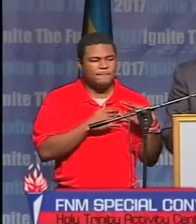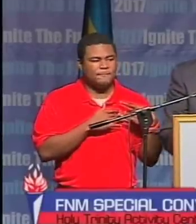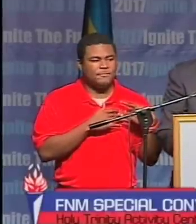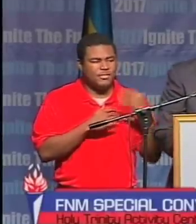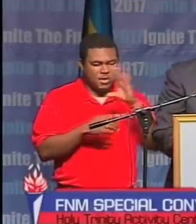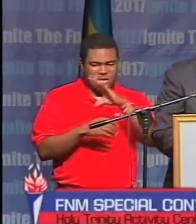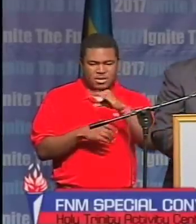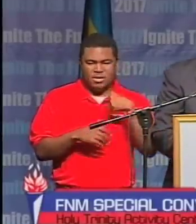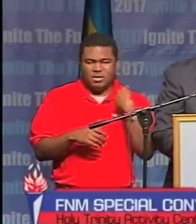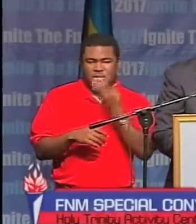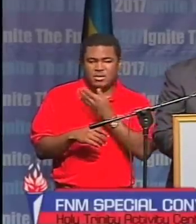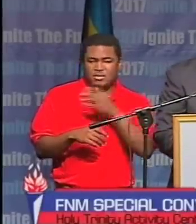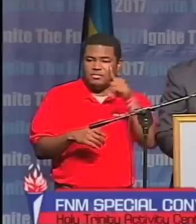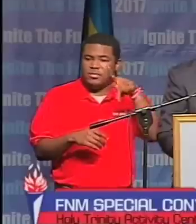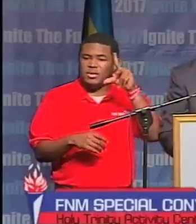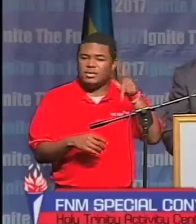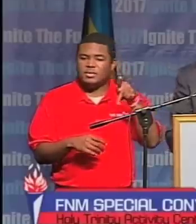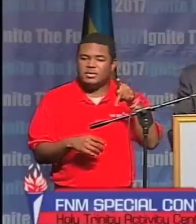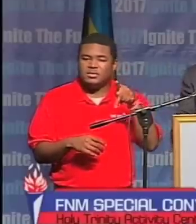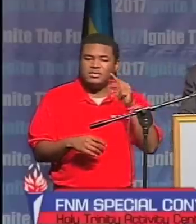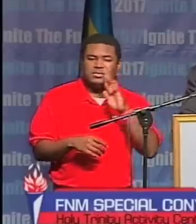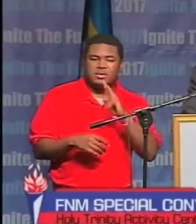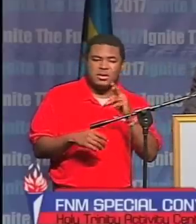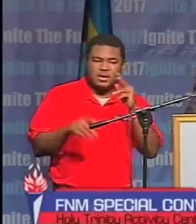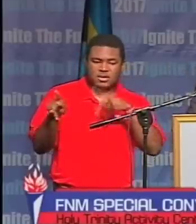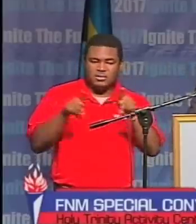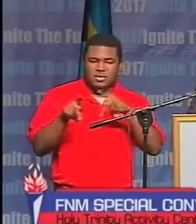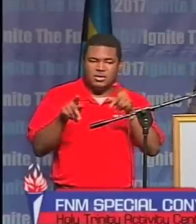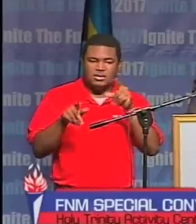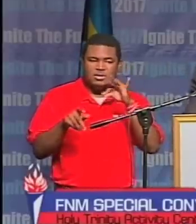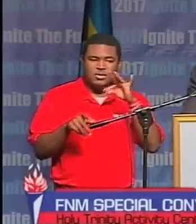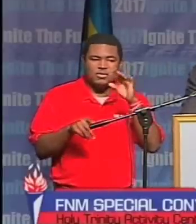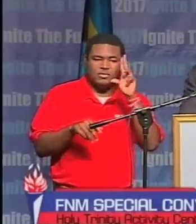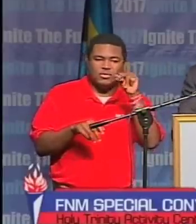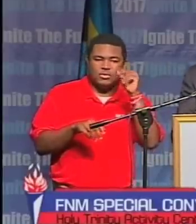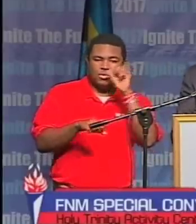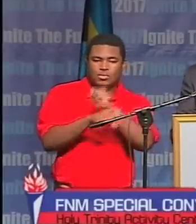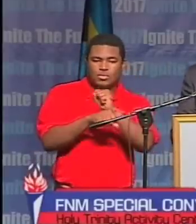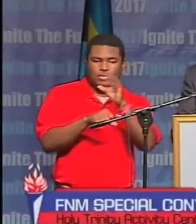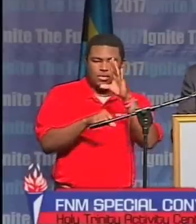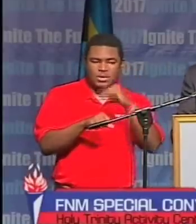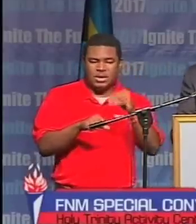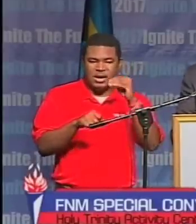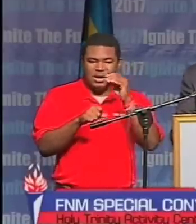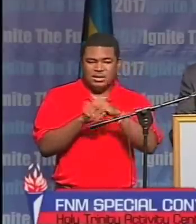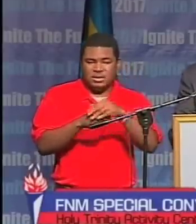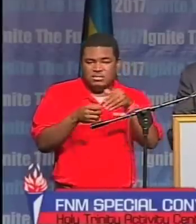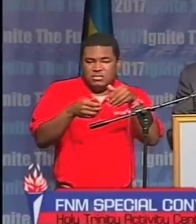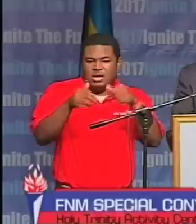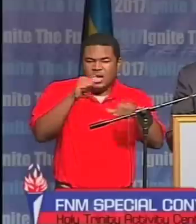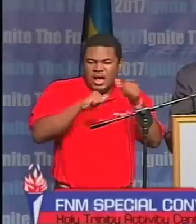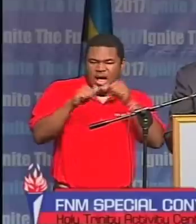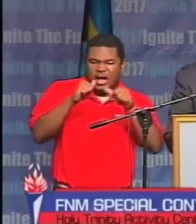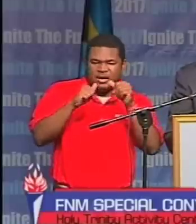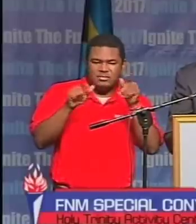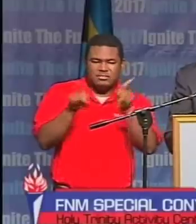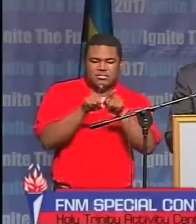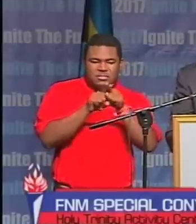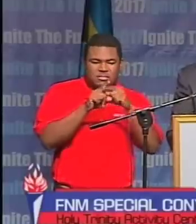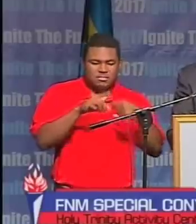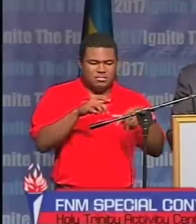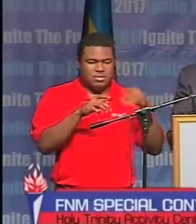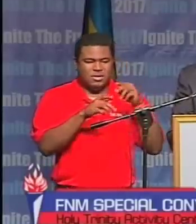Our opponents are the party of incompetence and pretending to care while failing